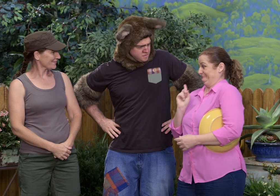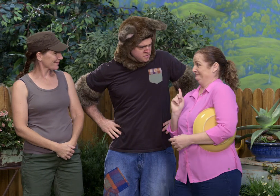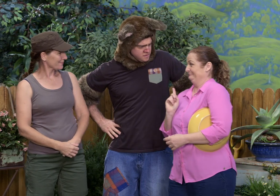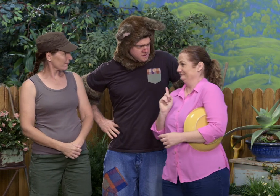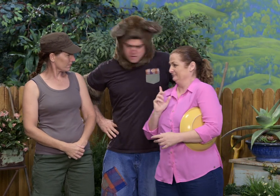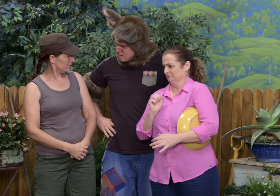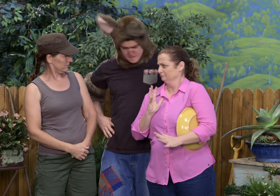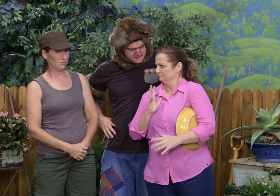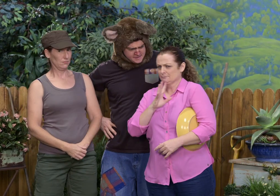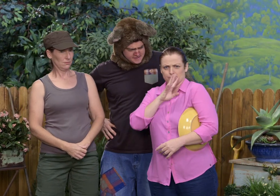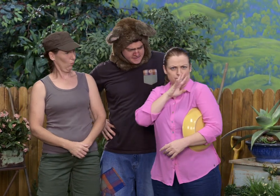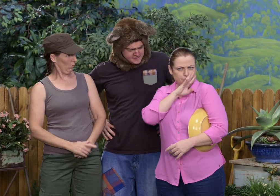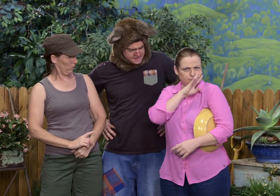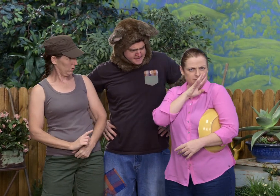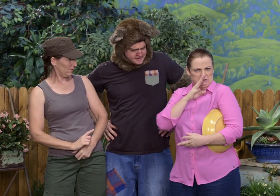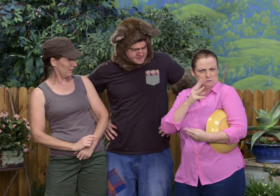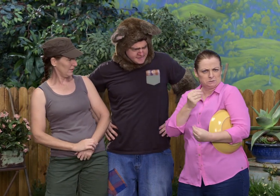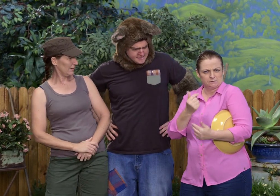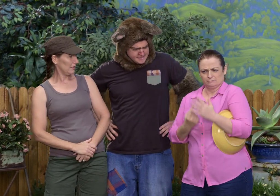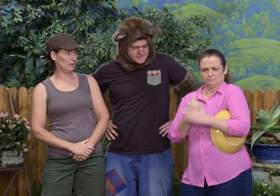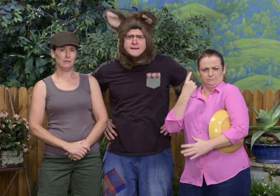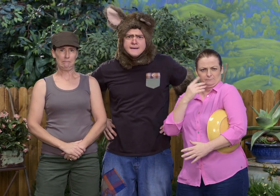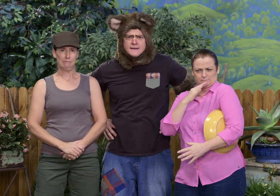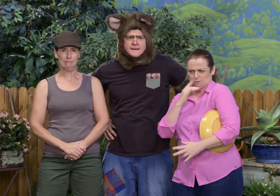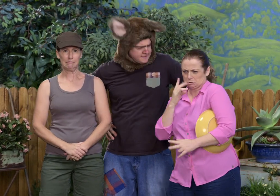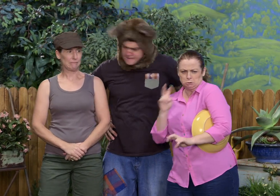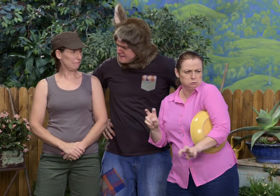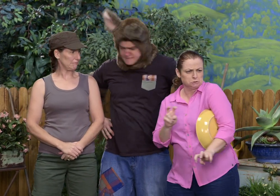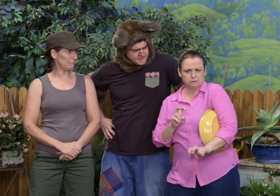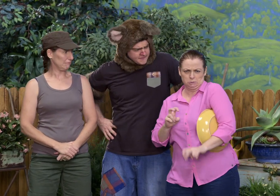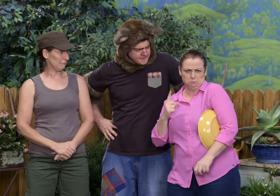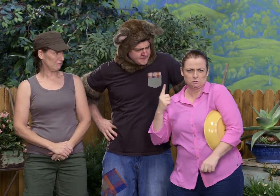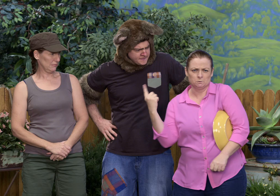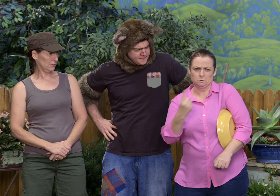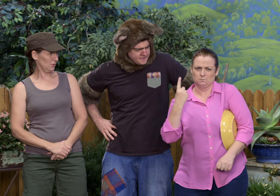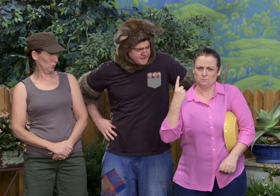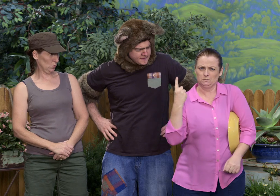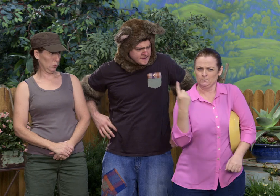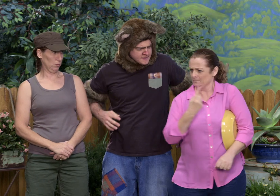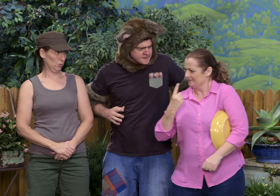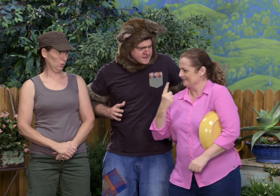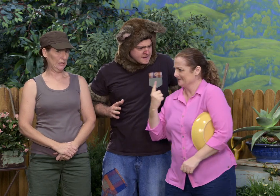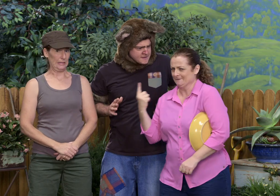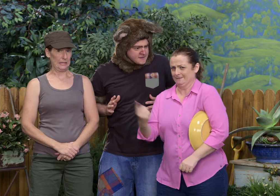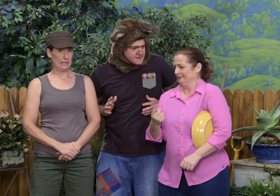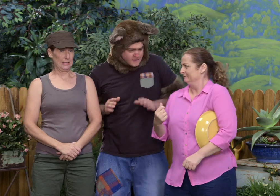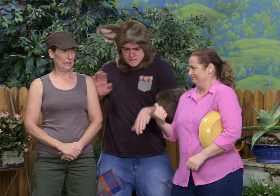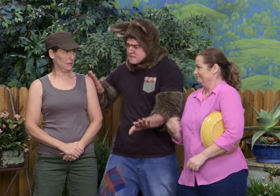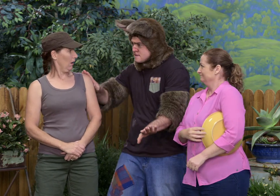might see Possum acting a bit strange. He's trying to solve a very serious mystery. He's trying to work something out.